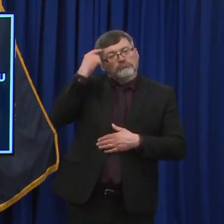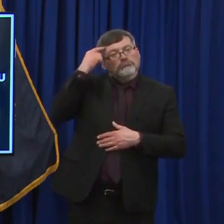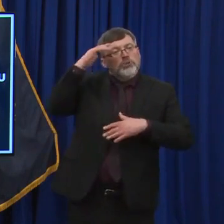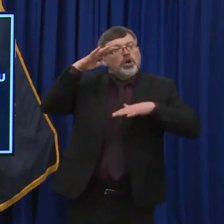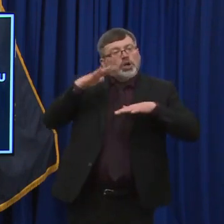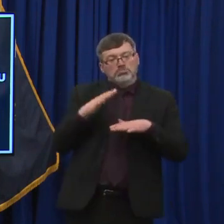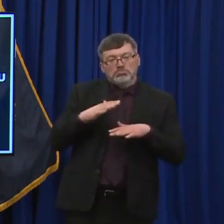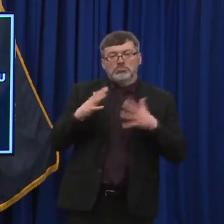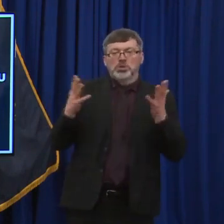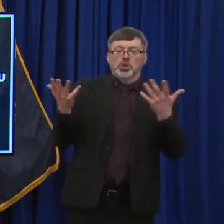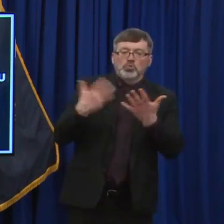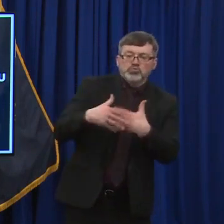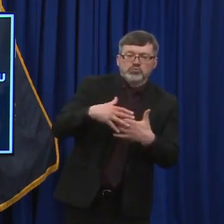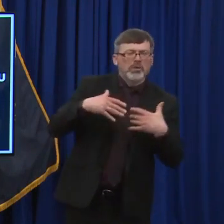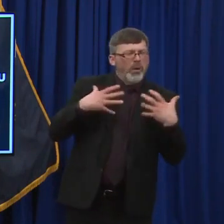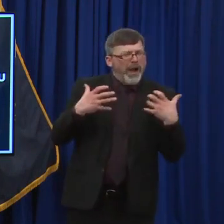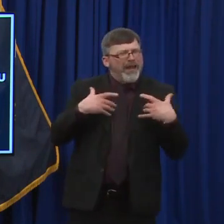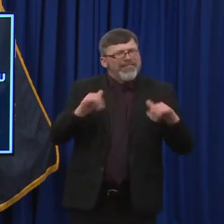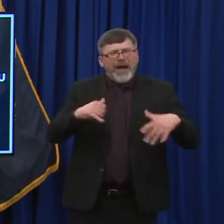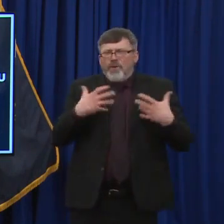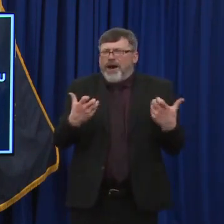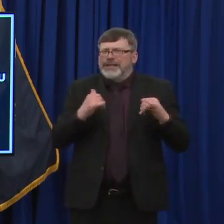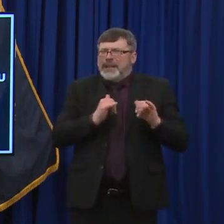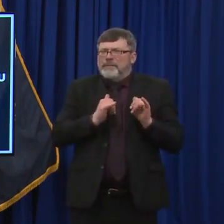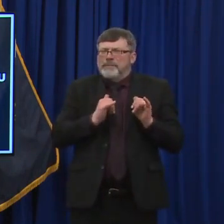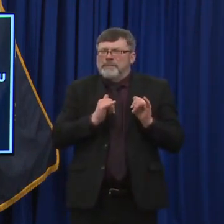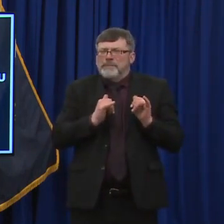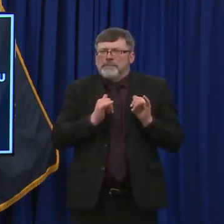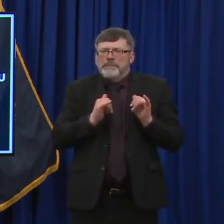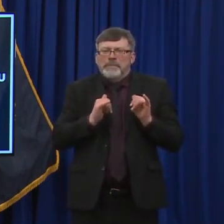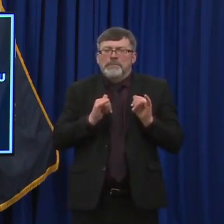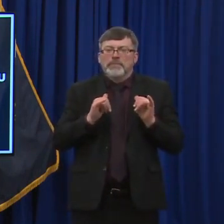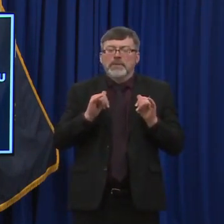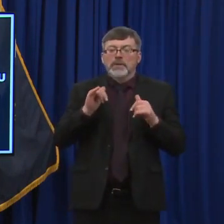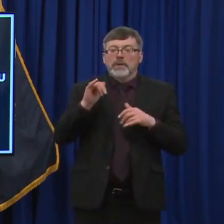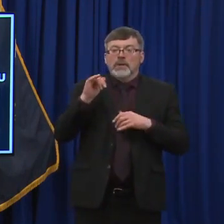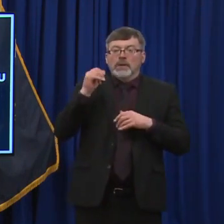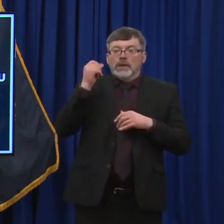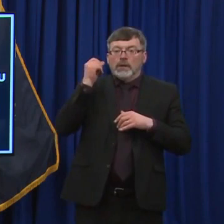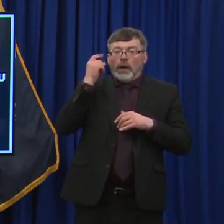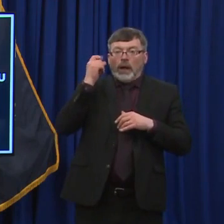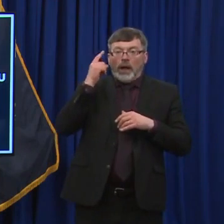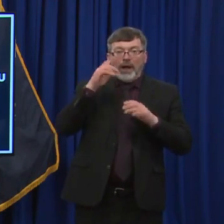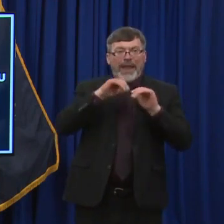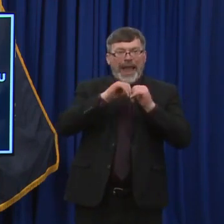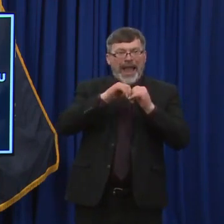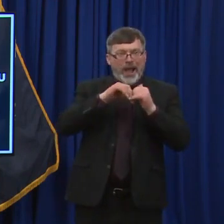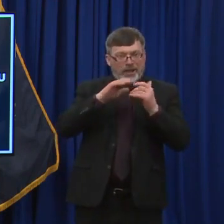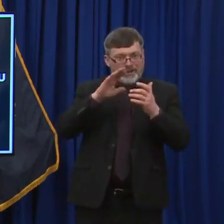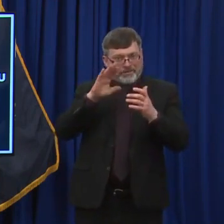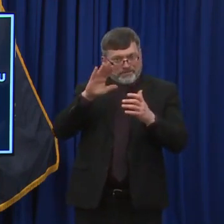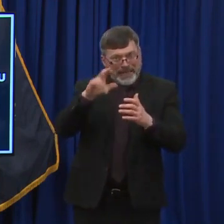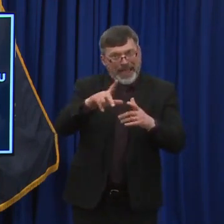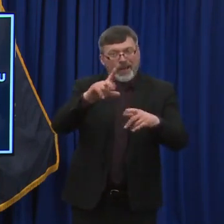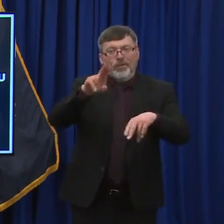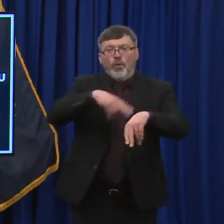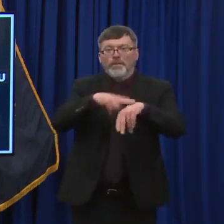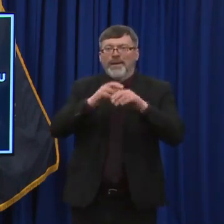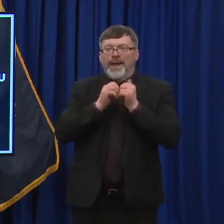And it's certainly the goal to be able to relax restrictions. But in order to be able to take these steps,